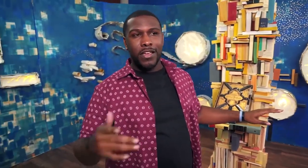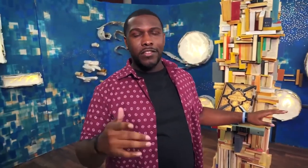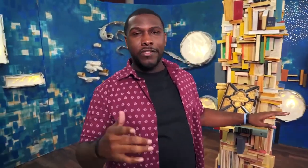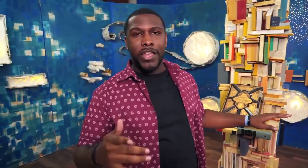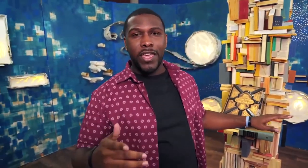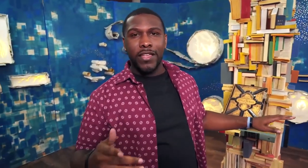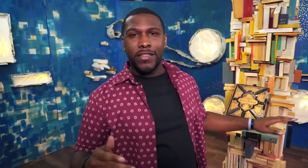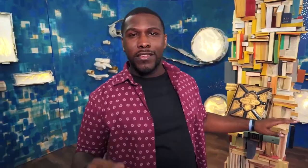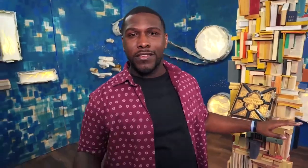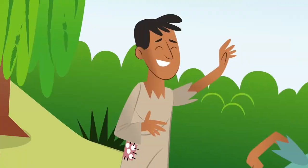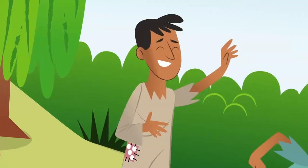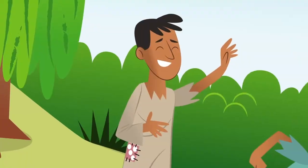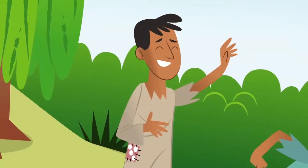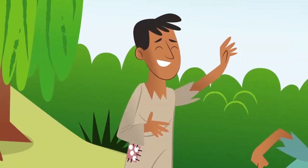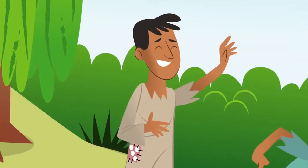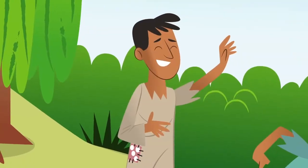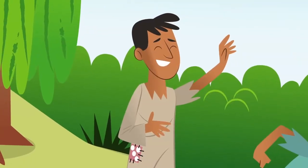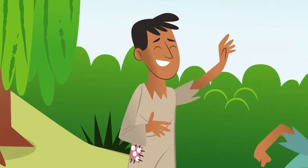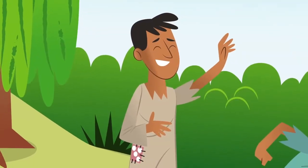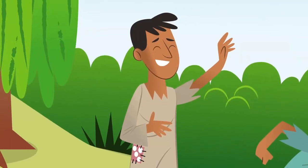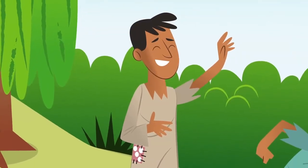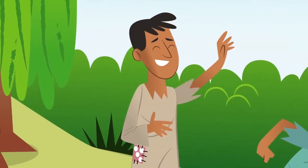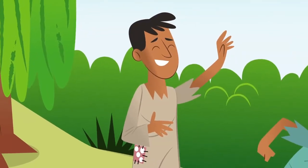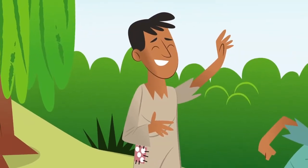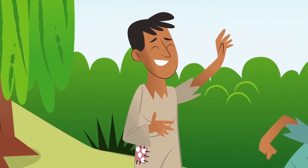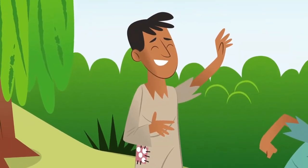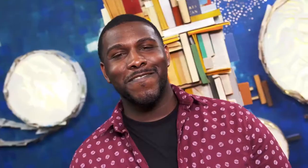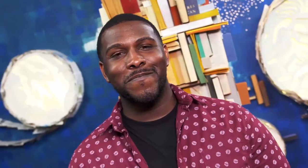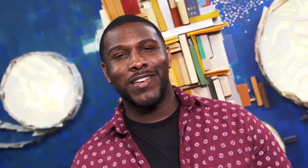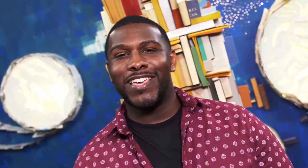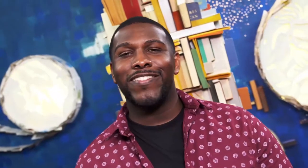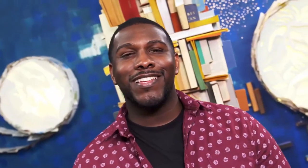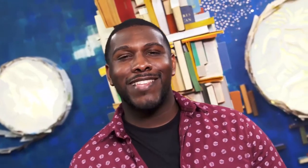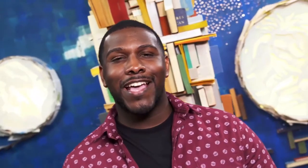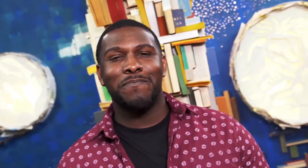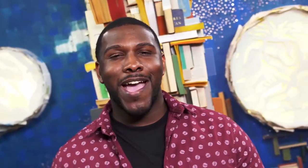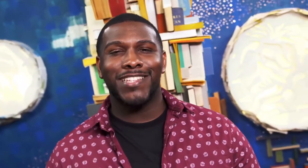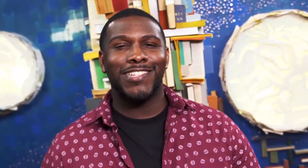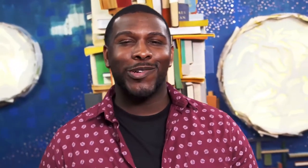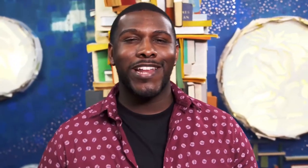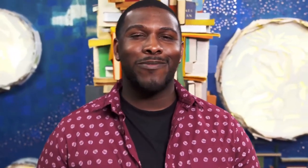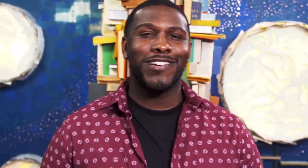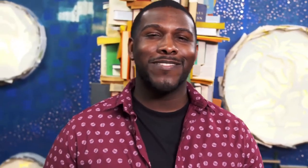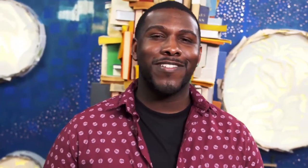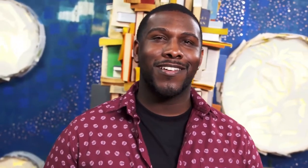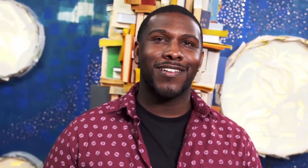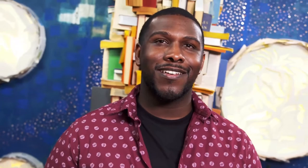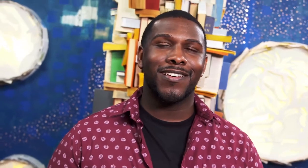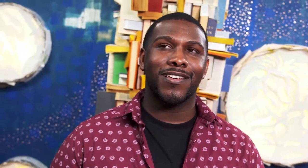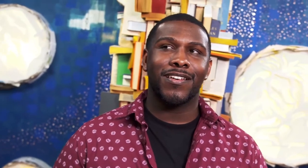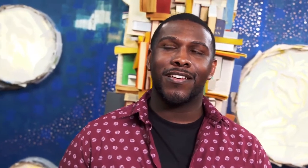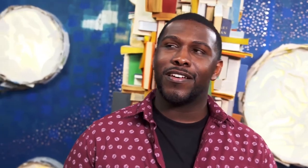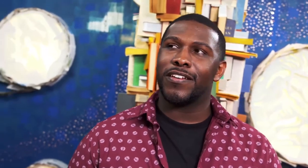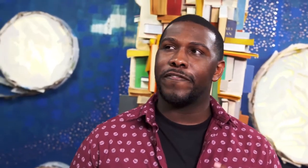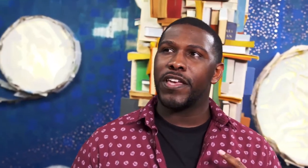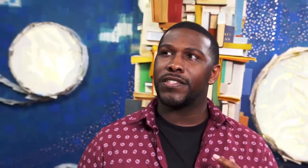others ran ahead I'll get to see my boys again but even as Zack imagined the joy that would come a face